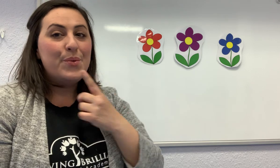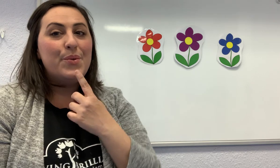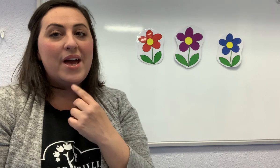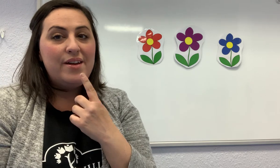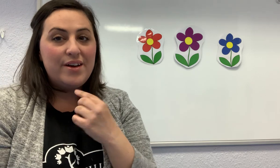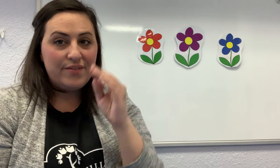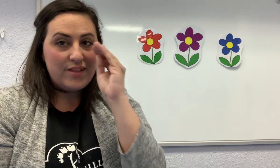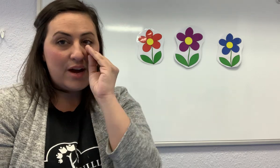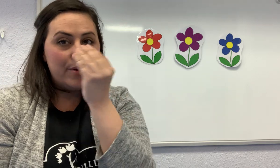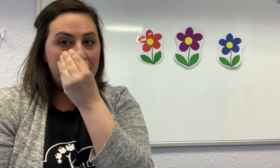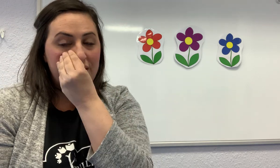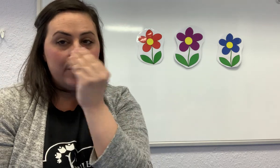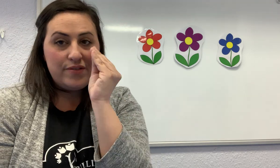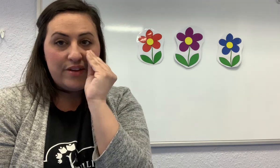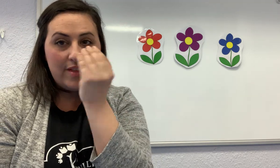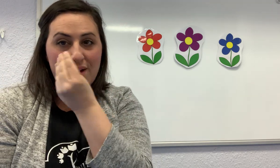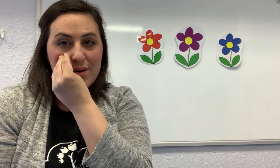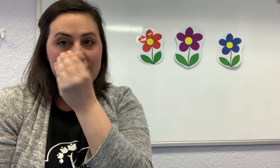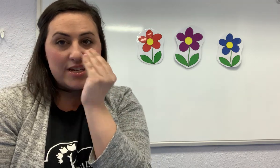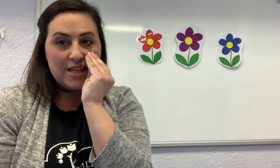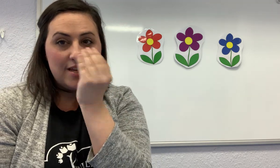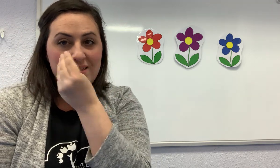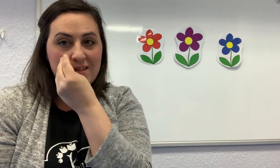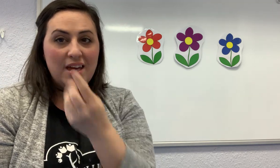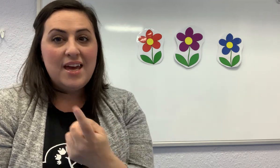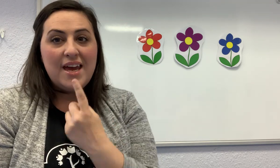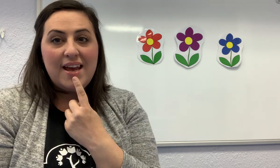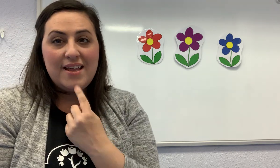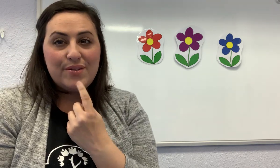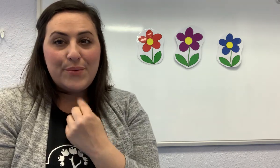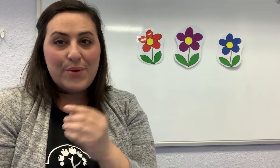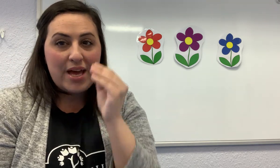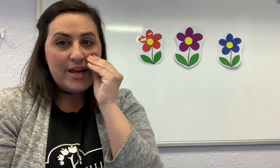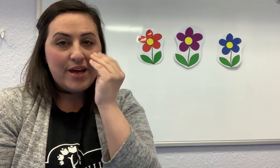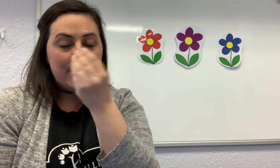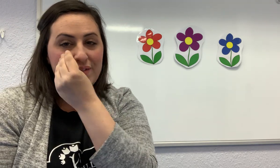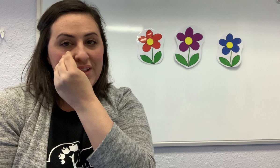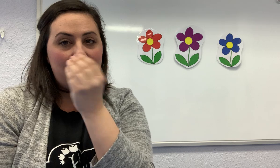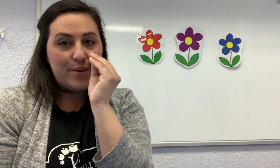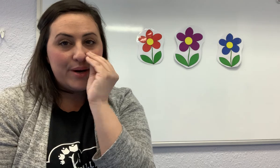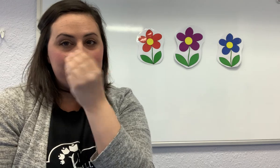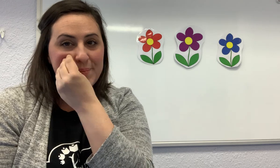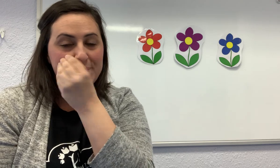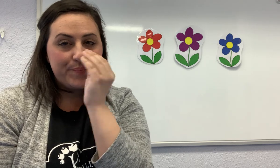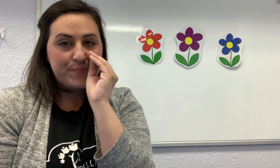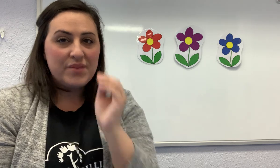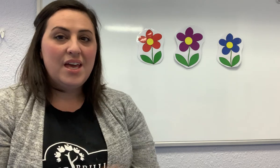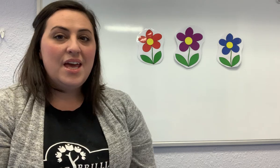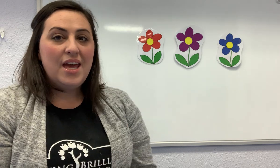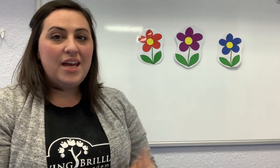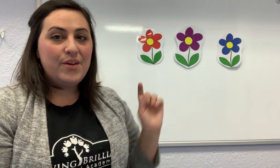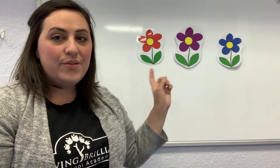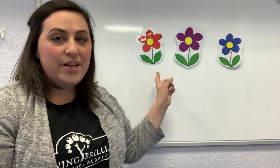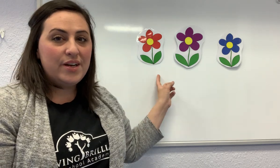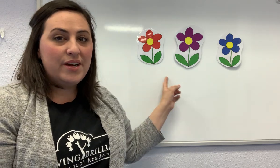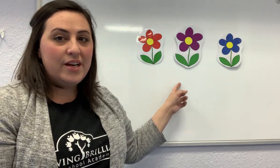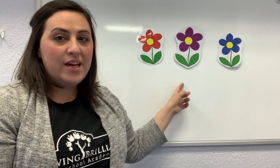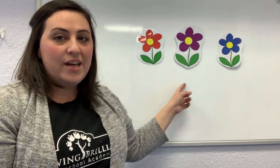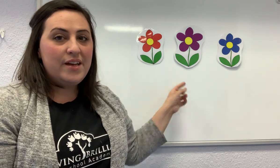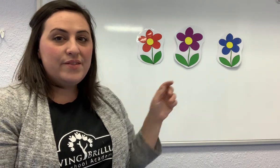red flower. Can you say flower just like this? It is a red flower. And over here is